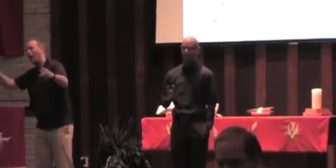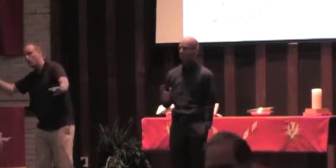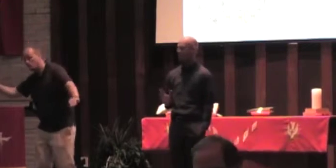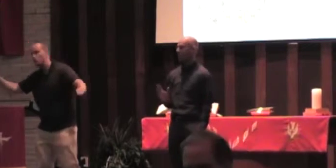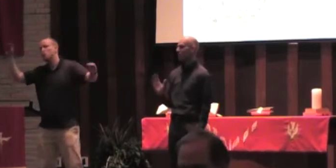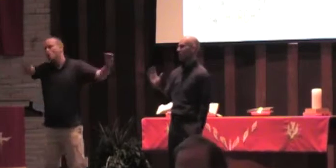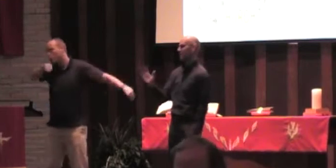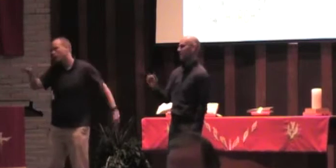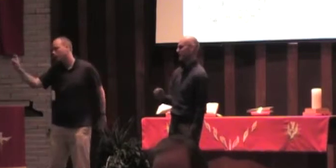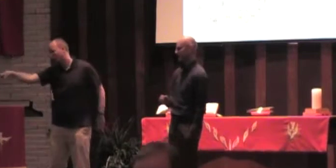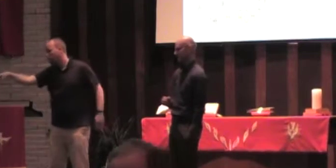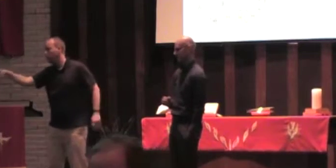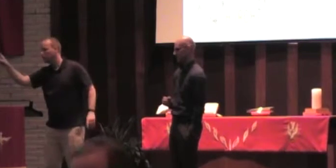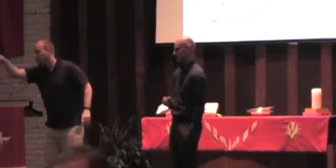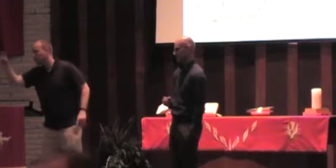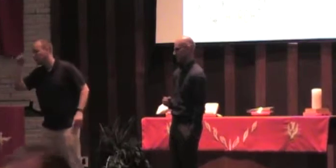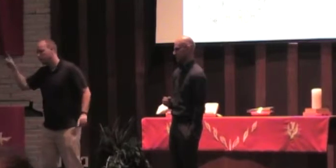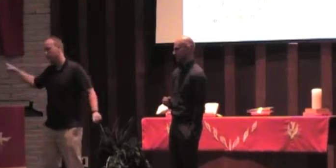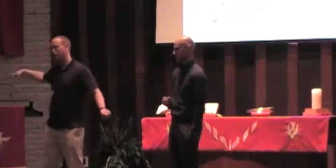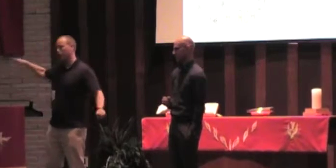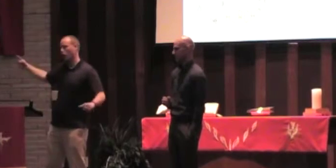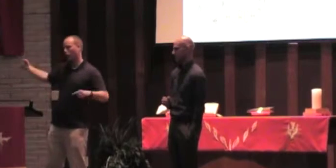because, quote, unquote, they're coming.